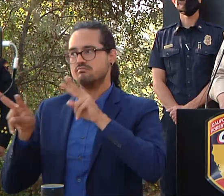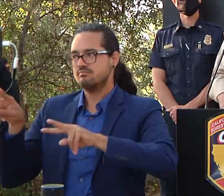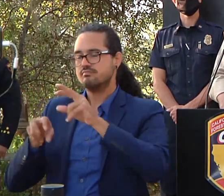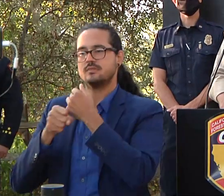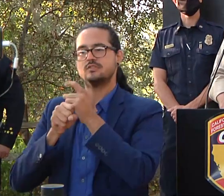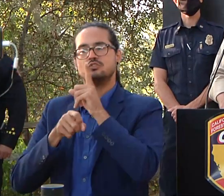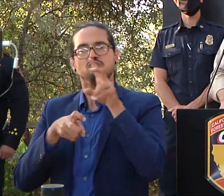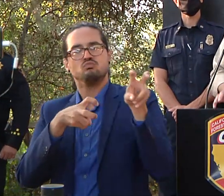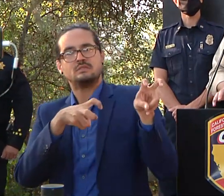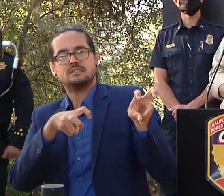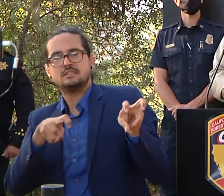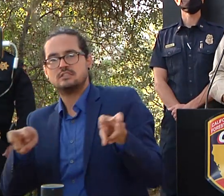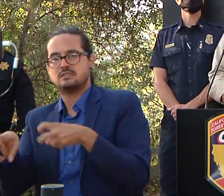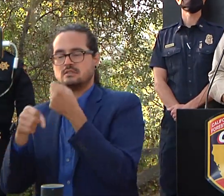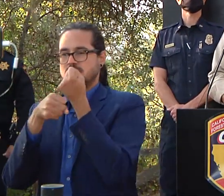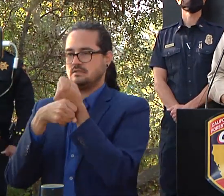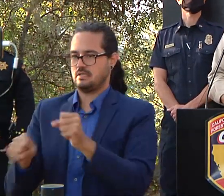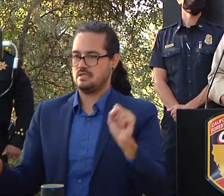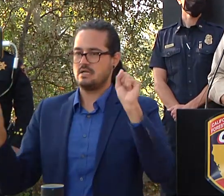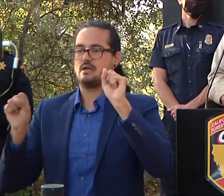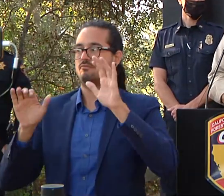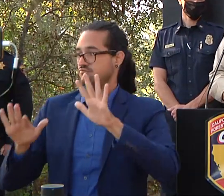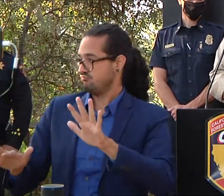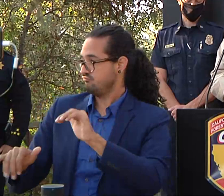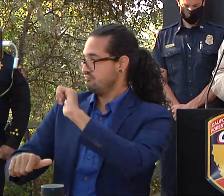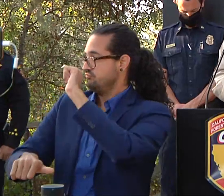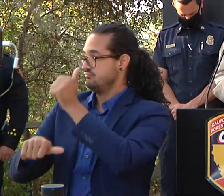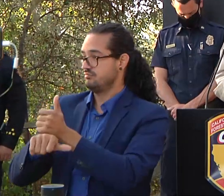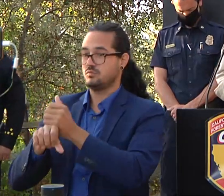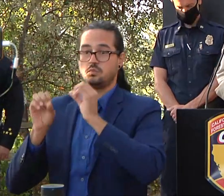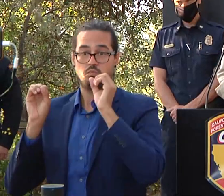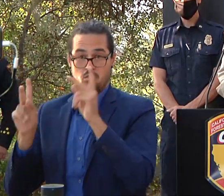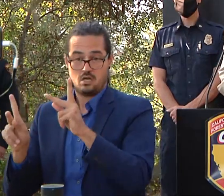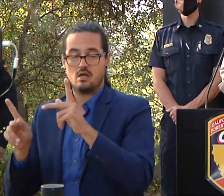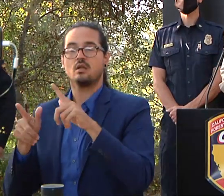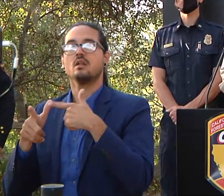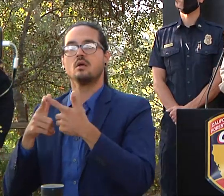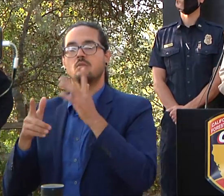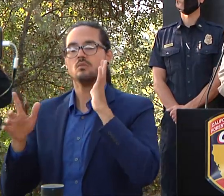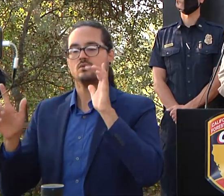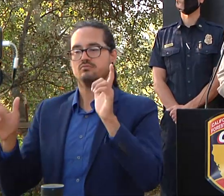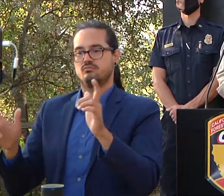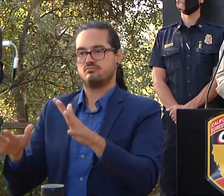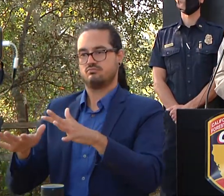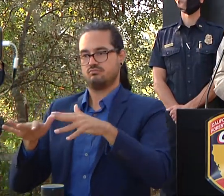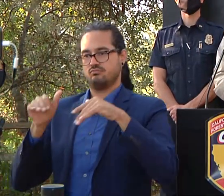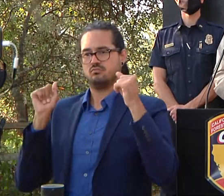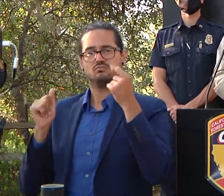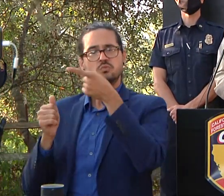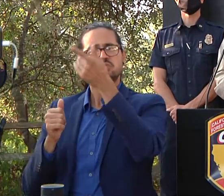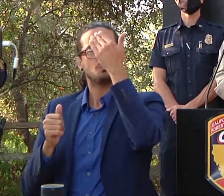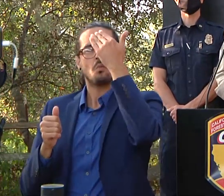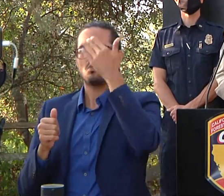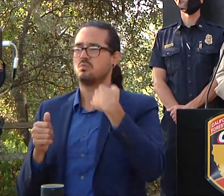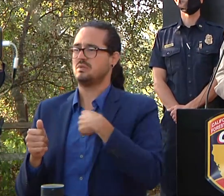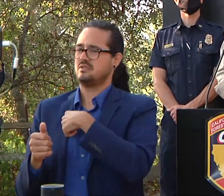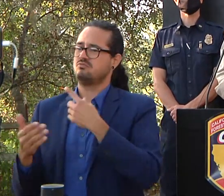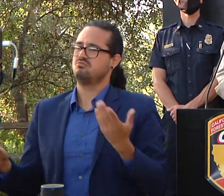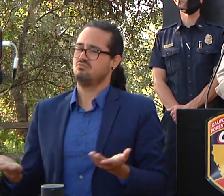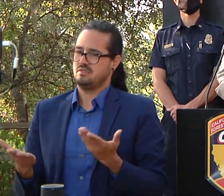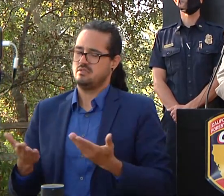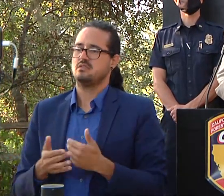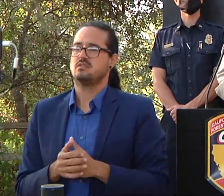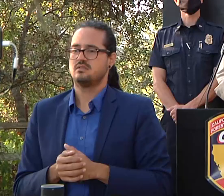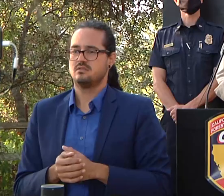uh and so i just want you to know that as people start coming back home uh in terms of calls for service five suspicious uh